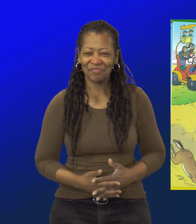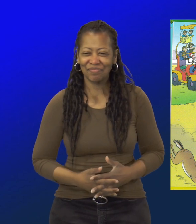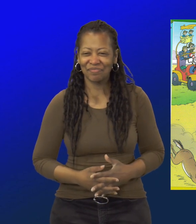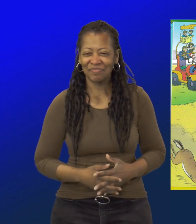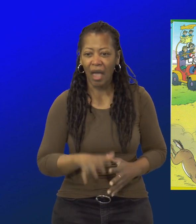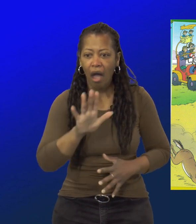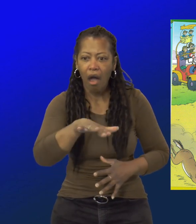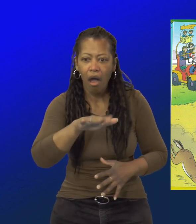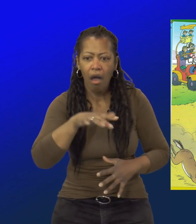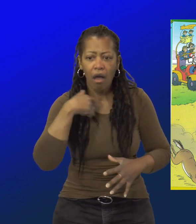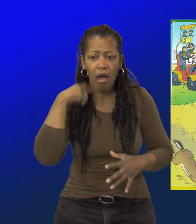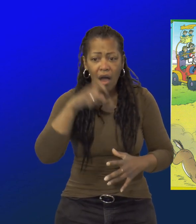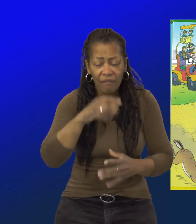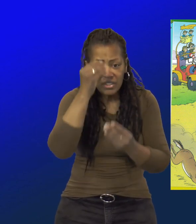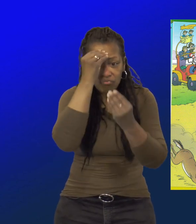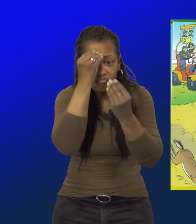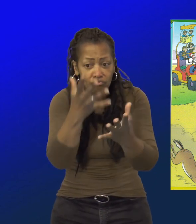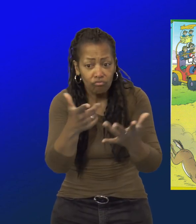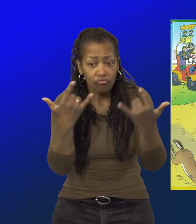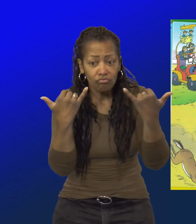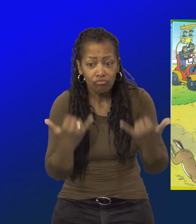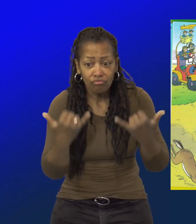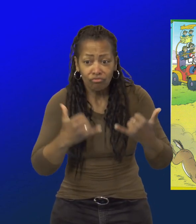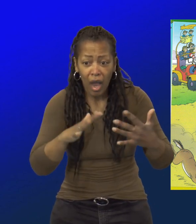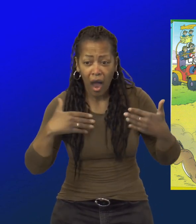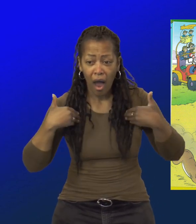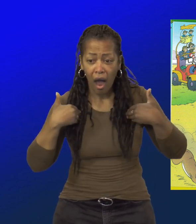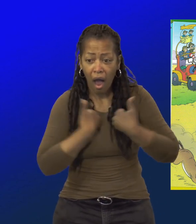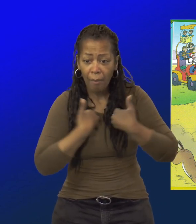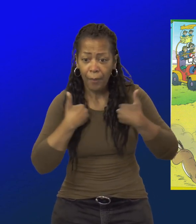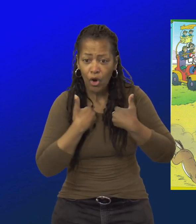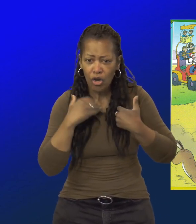But here is a fact I will tell you today.